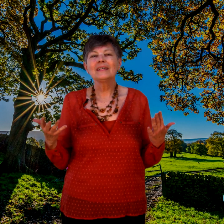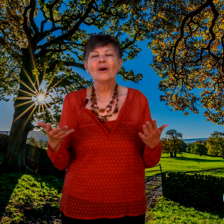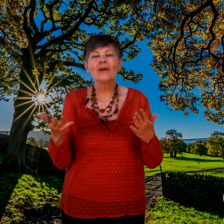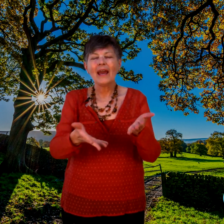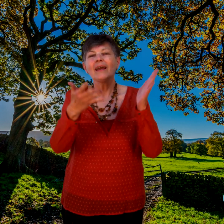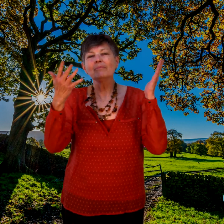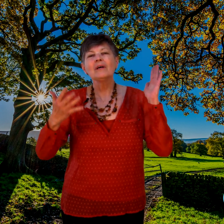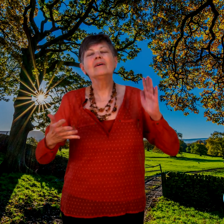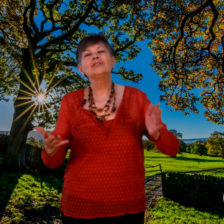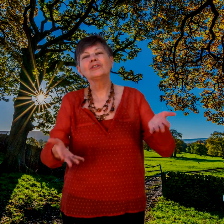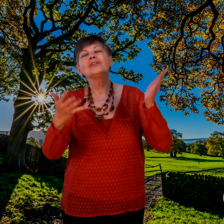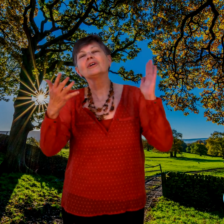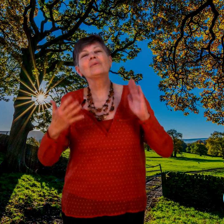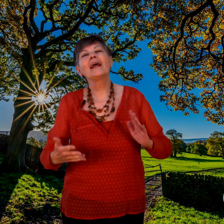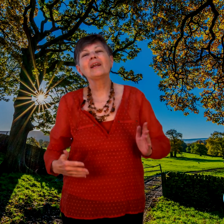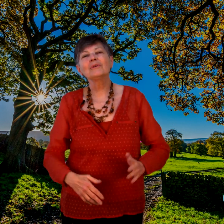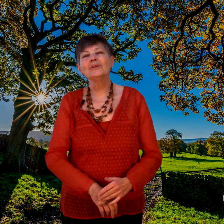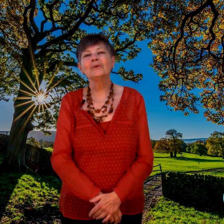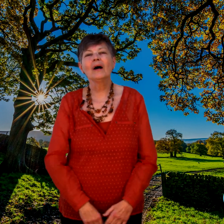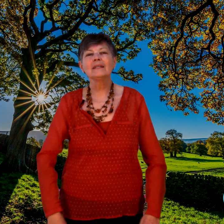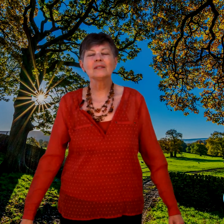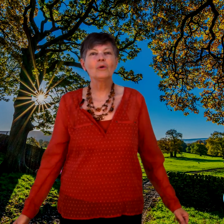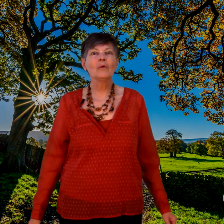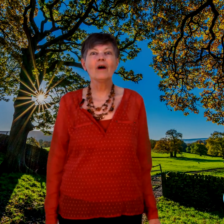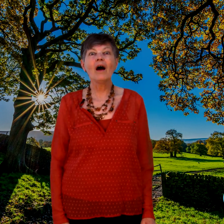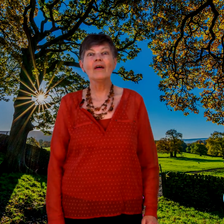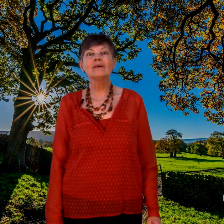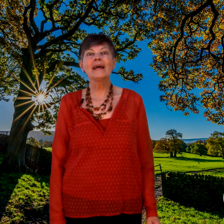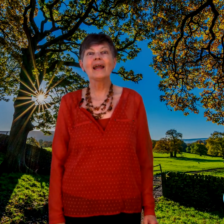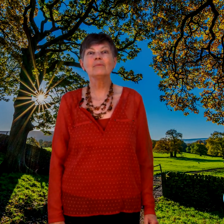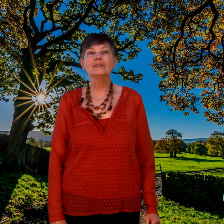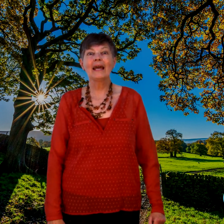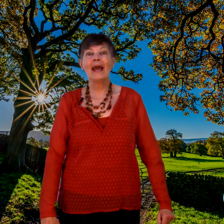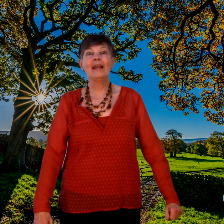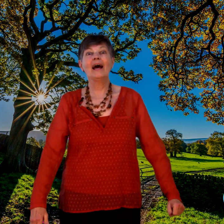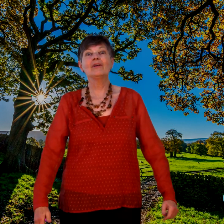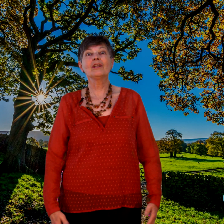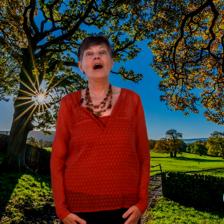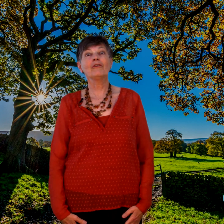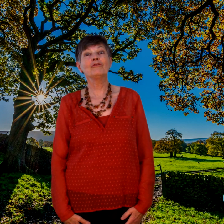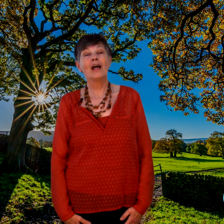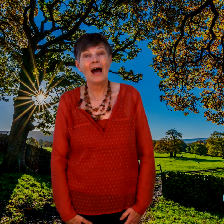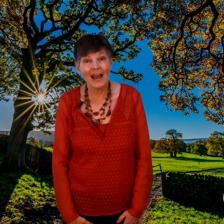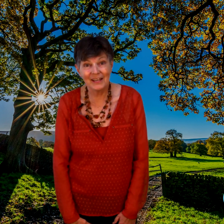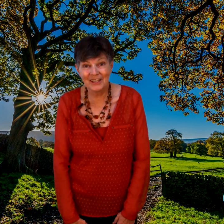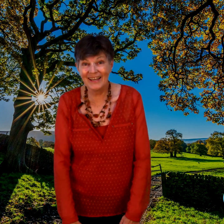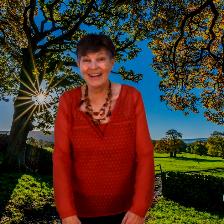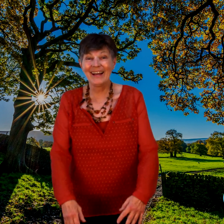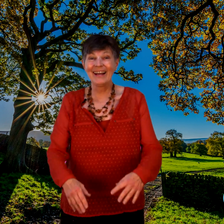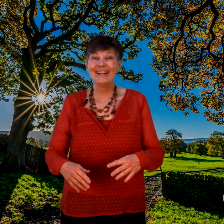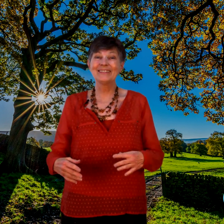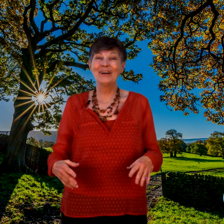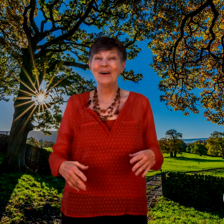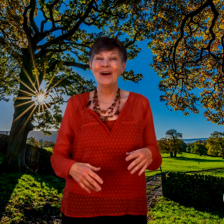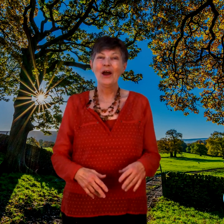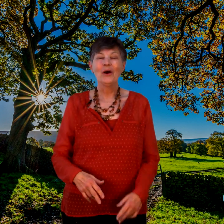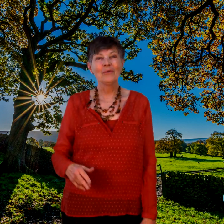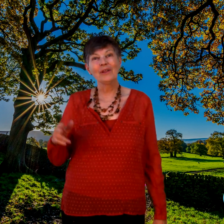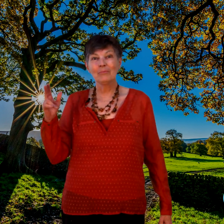said, okay, Bill, it's your turn. What animal do you want? He says, well, with all those animals, they had to have a lot of flies and stuff. With a